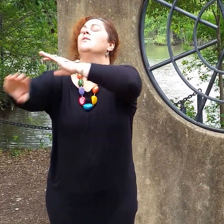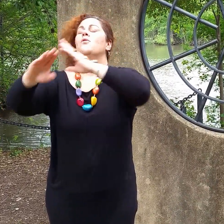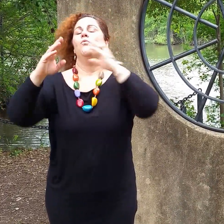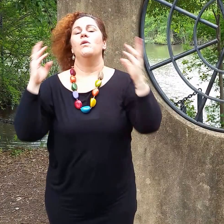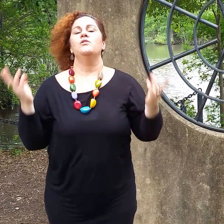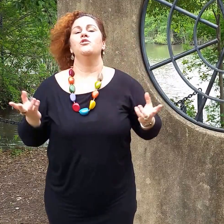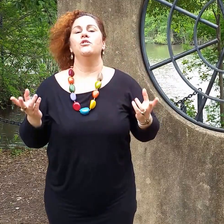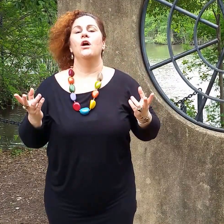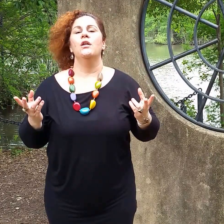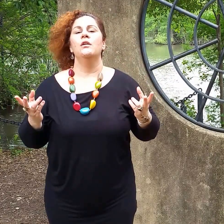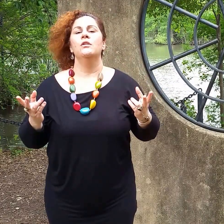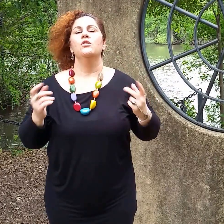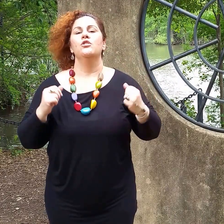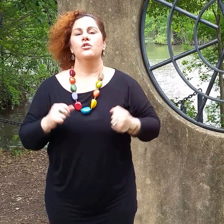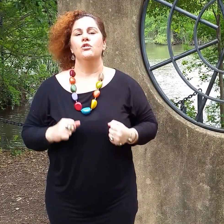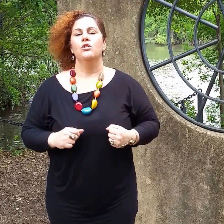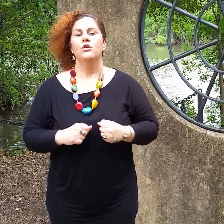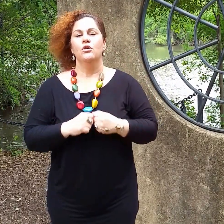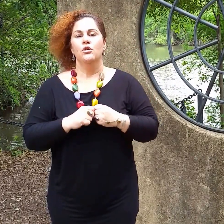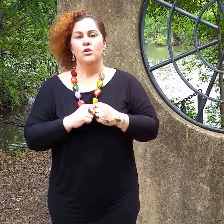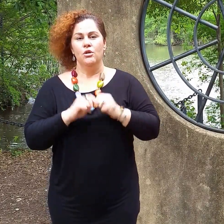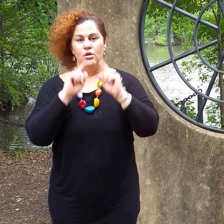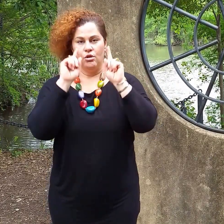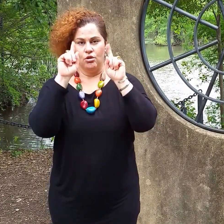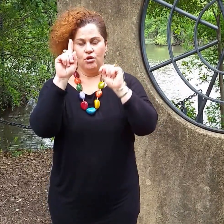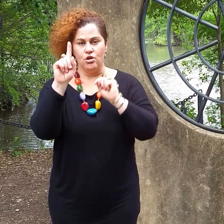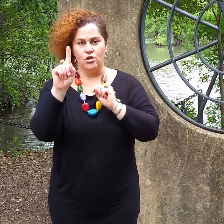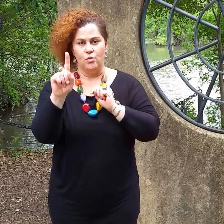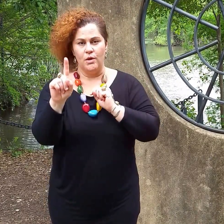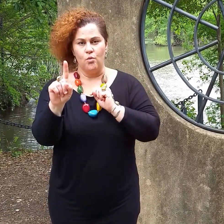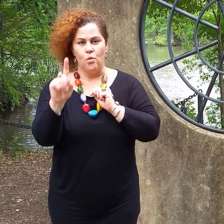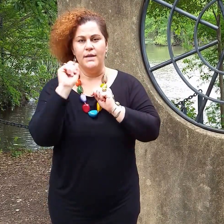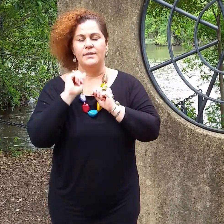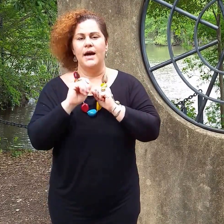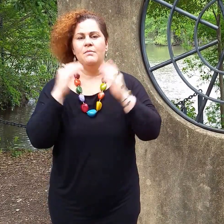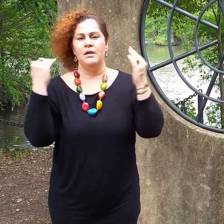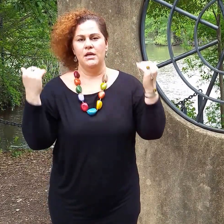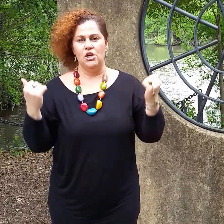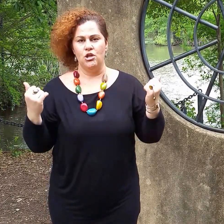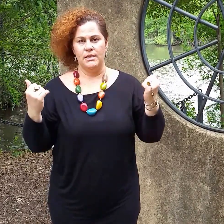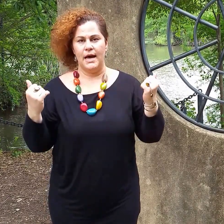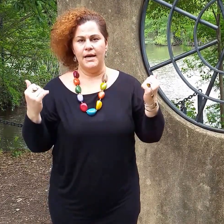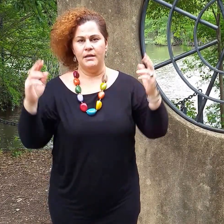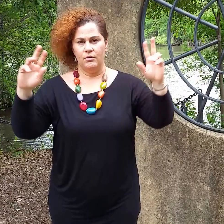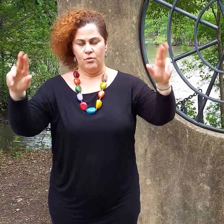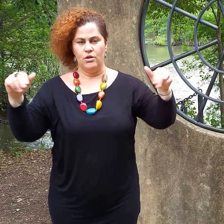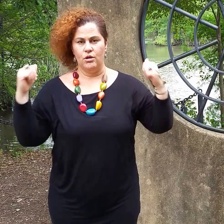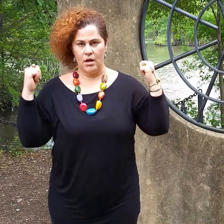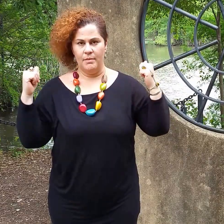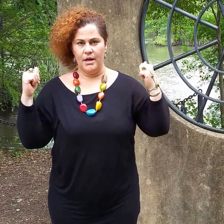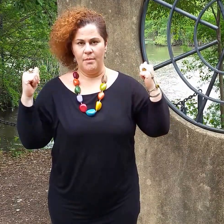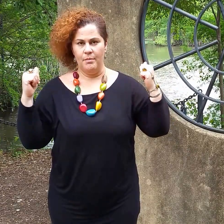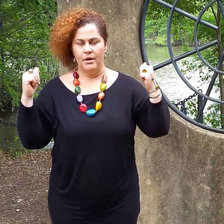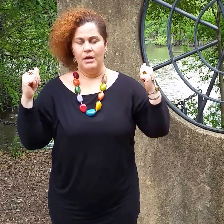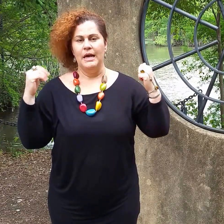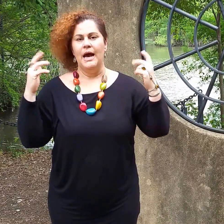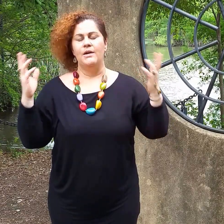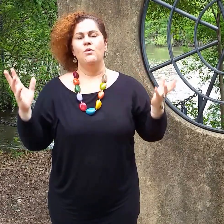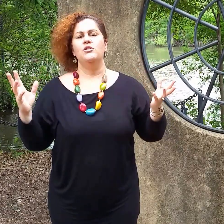Once you're done, you just do it one time each side when you're coming up and once